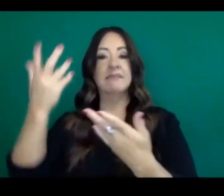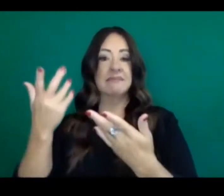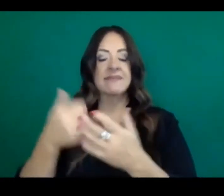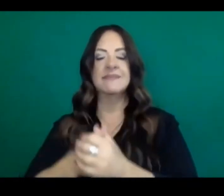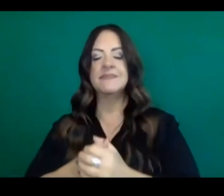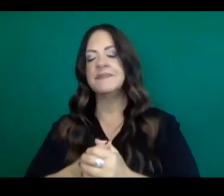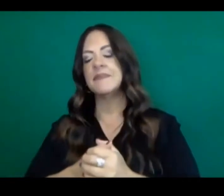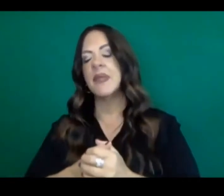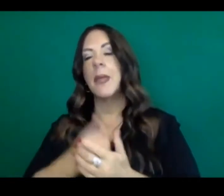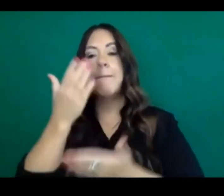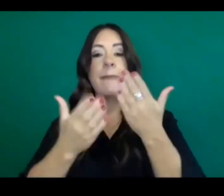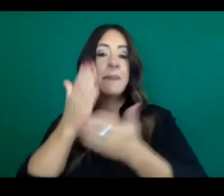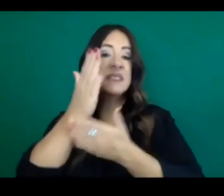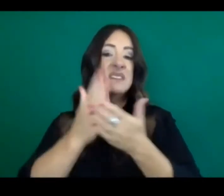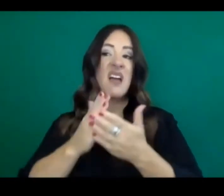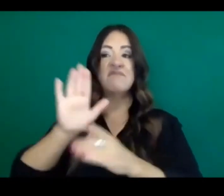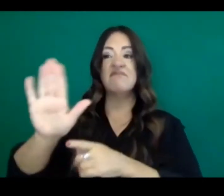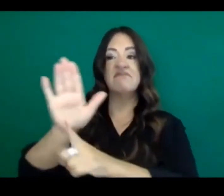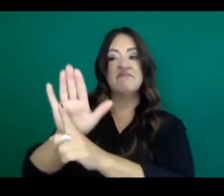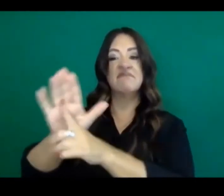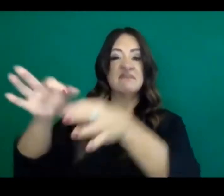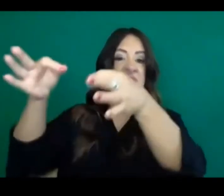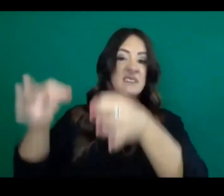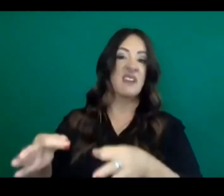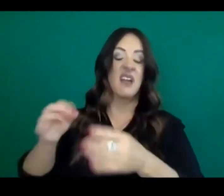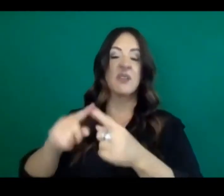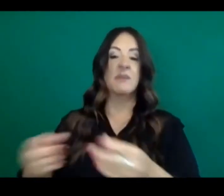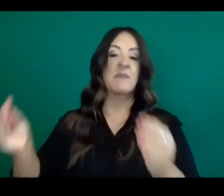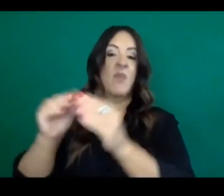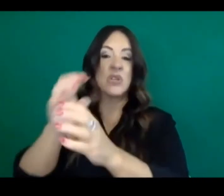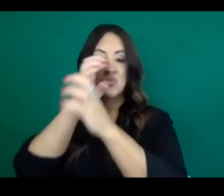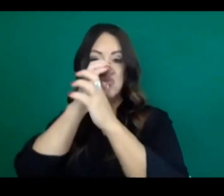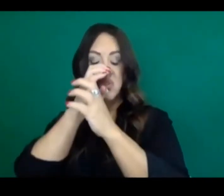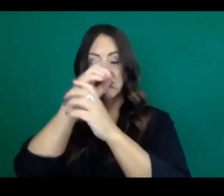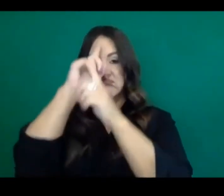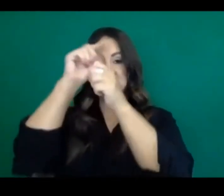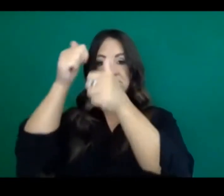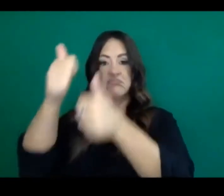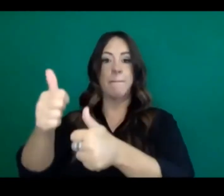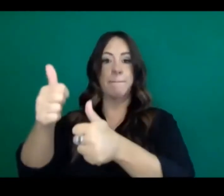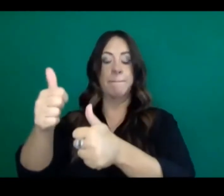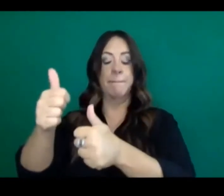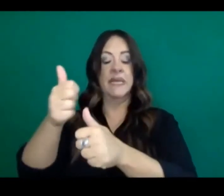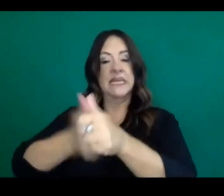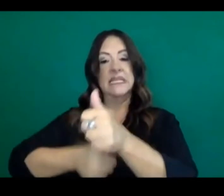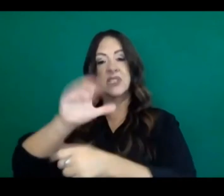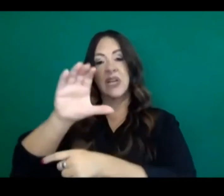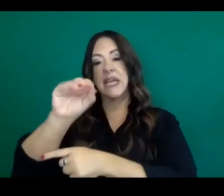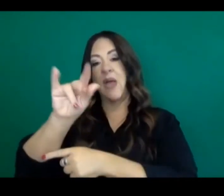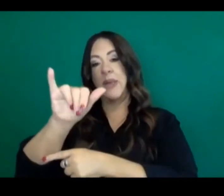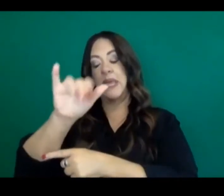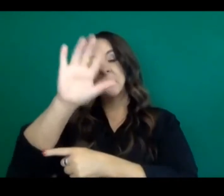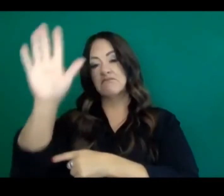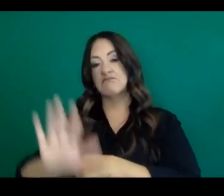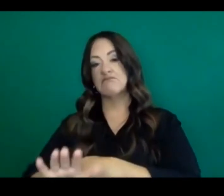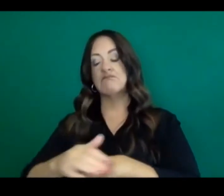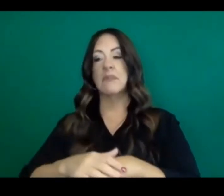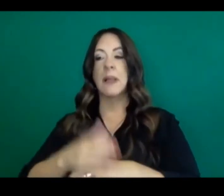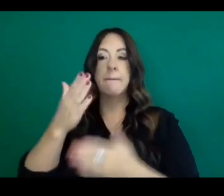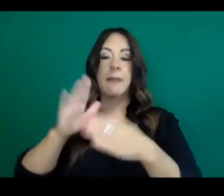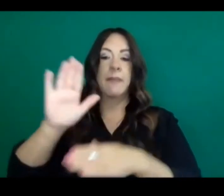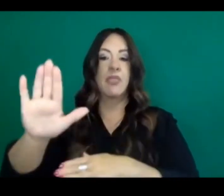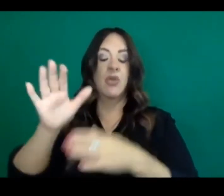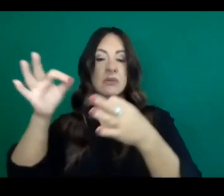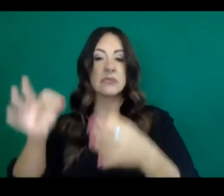decide to be more restrictive than the state in certain areas because of issues or different conditions in the